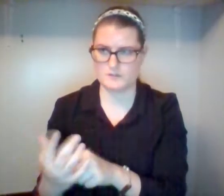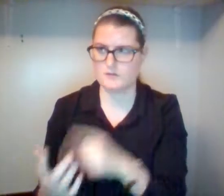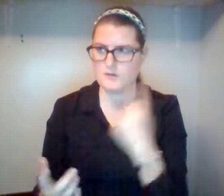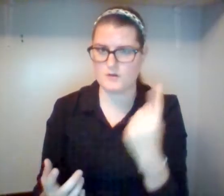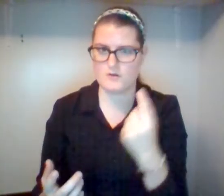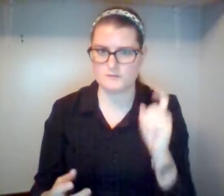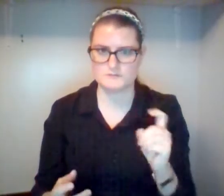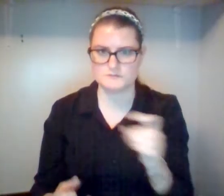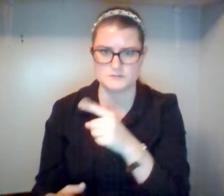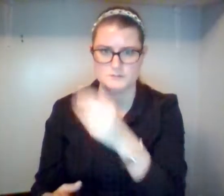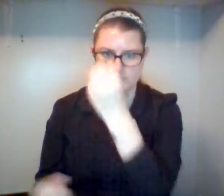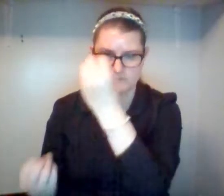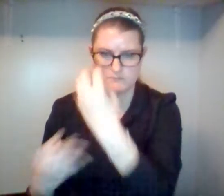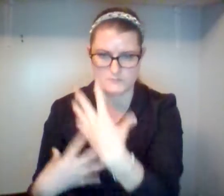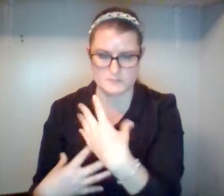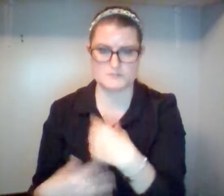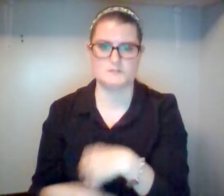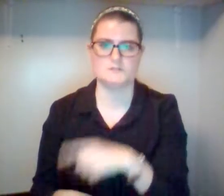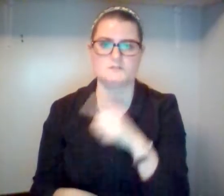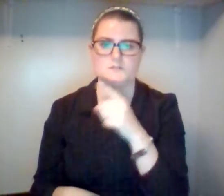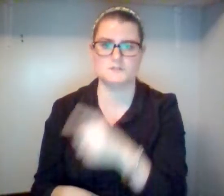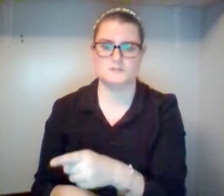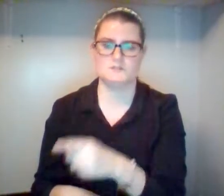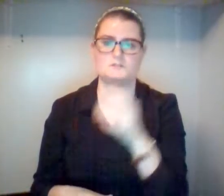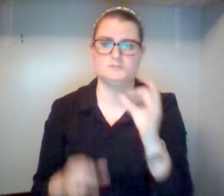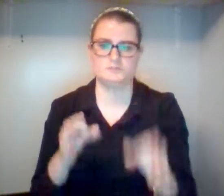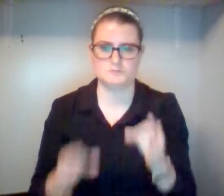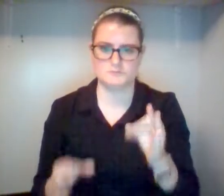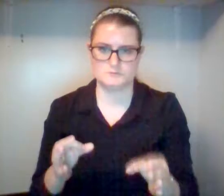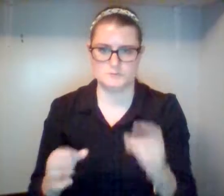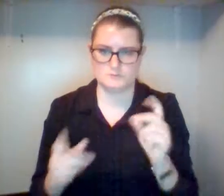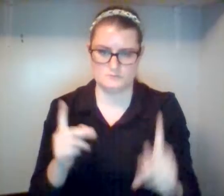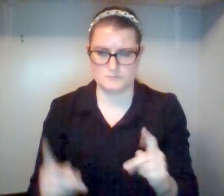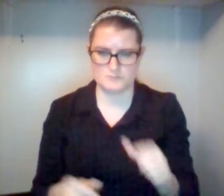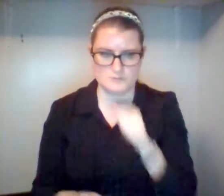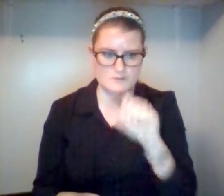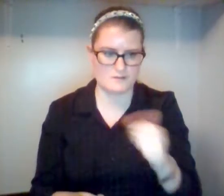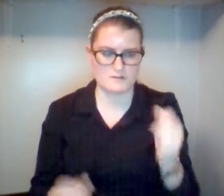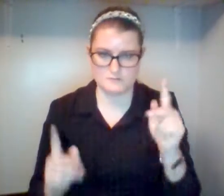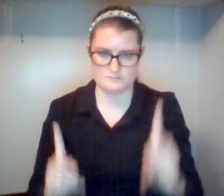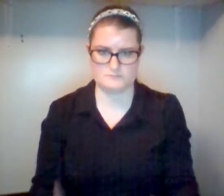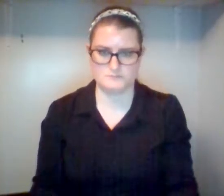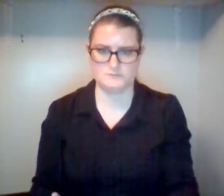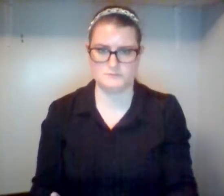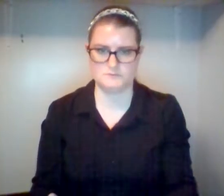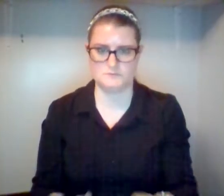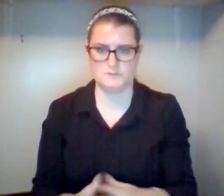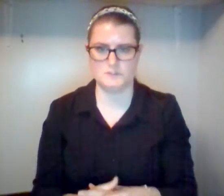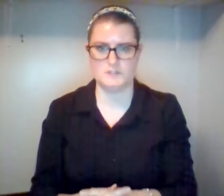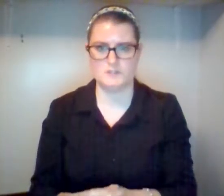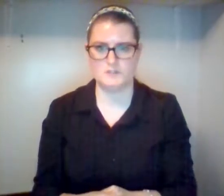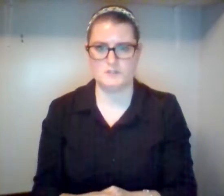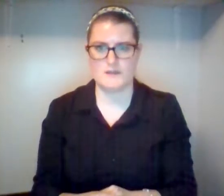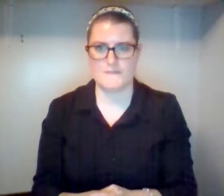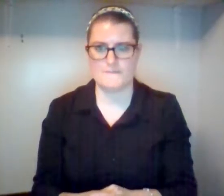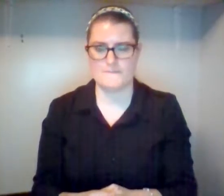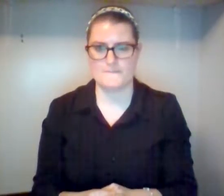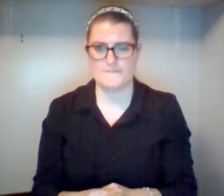1 Corinthians 10.32 Give no offense to Jews, or Greeks, or the church of God, just as I try to please